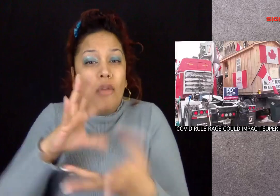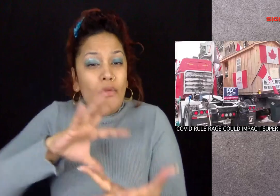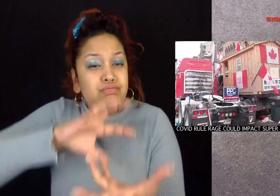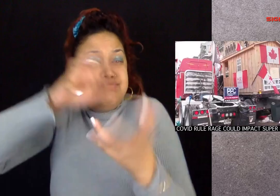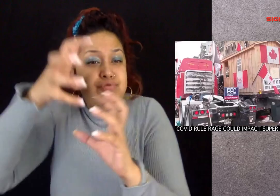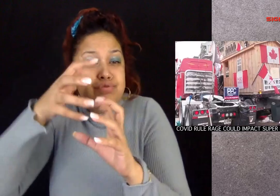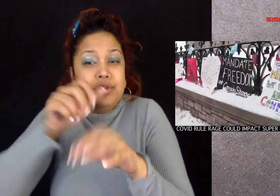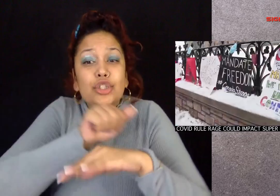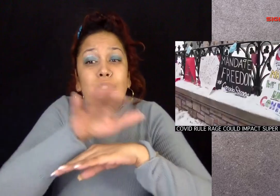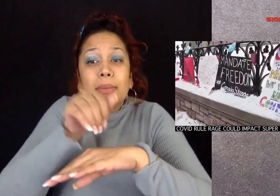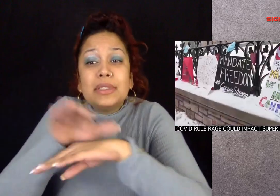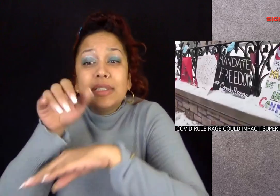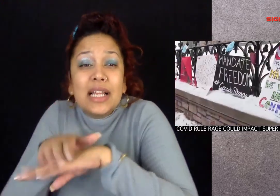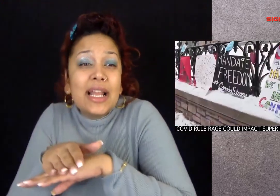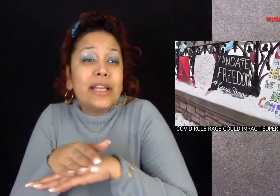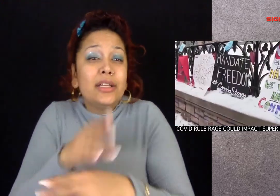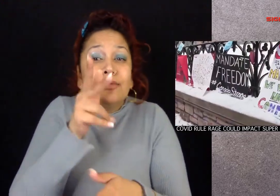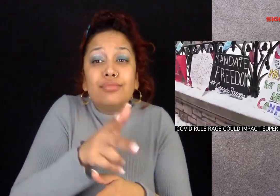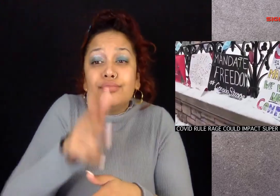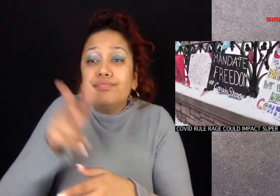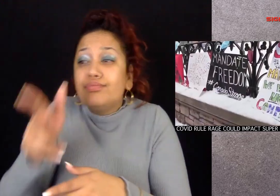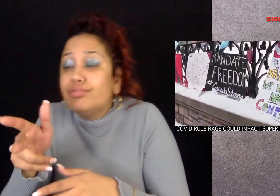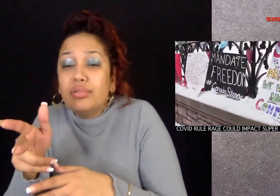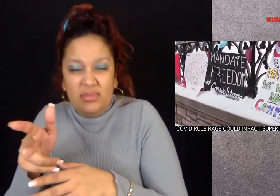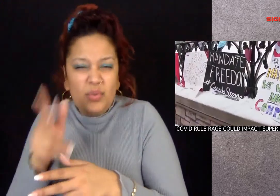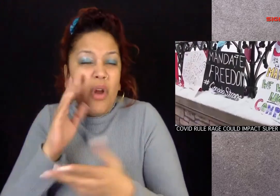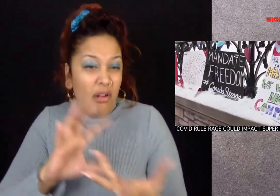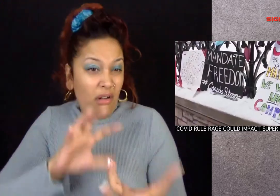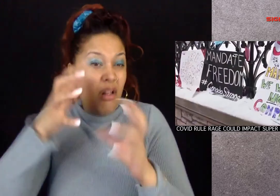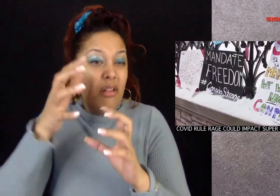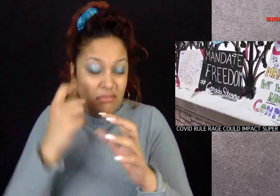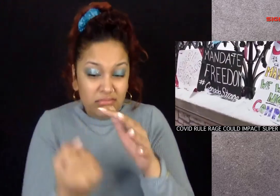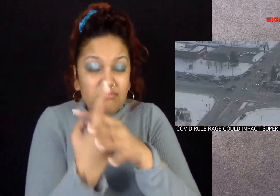The convoys also threatened to worsen supply chain issues.